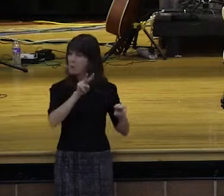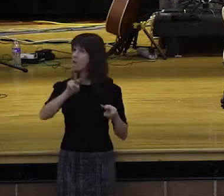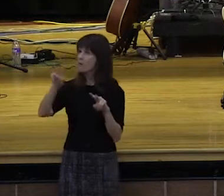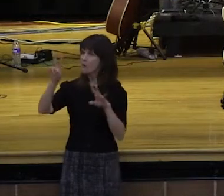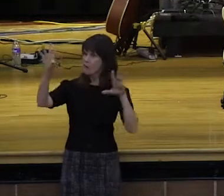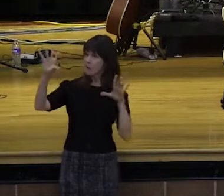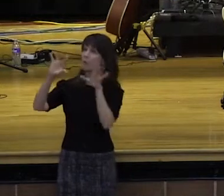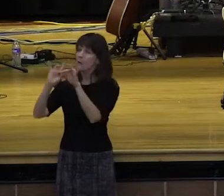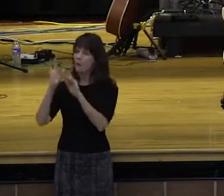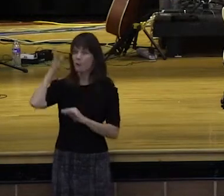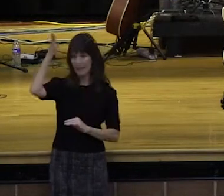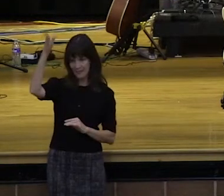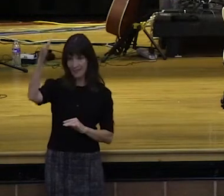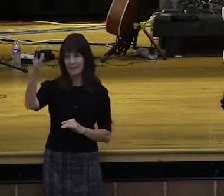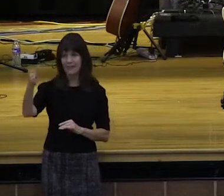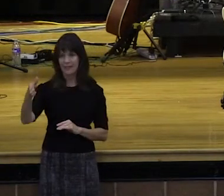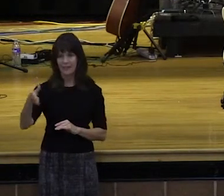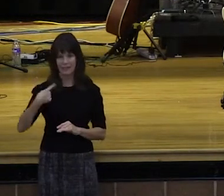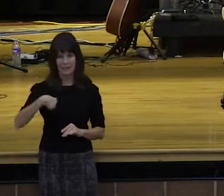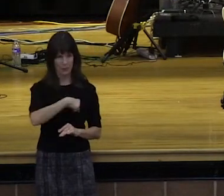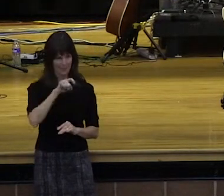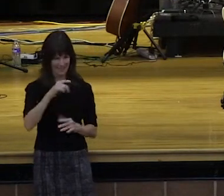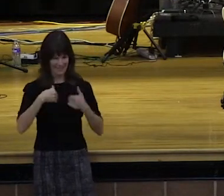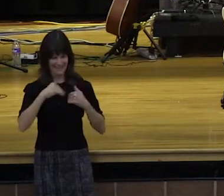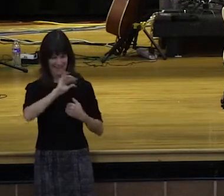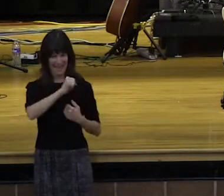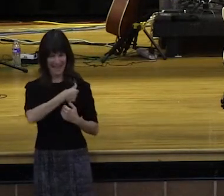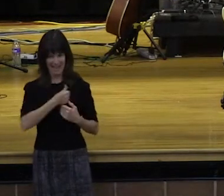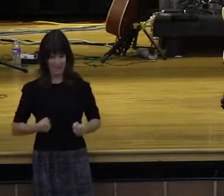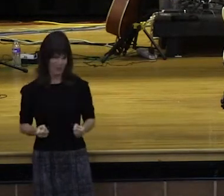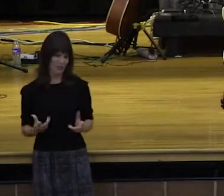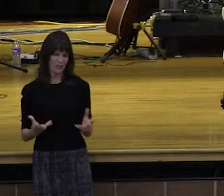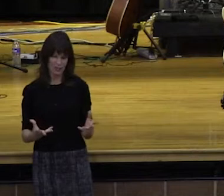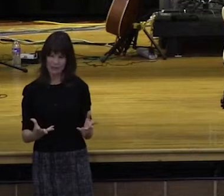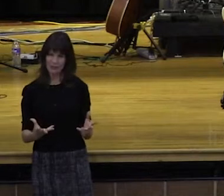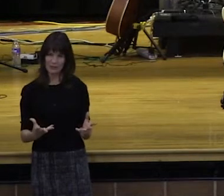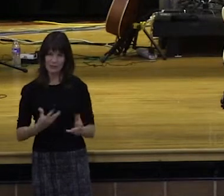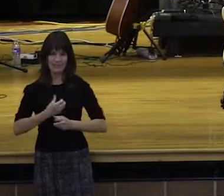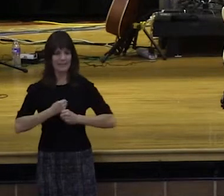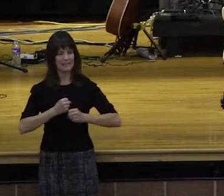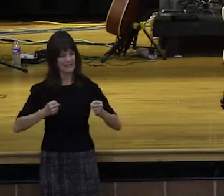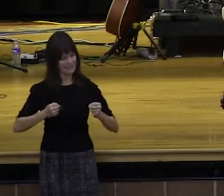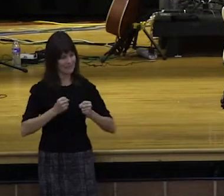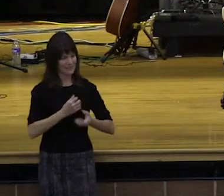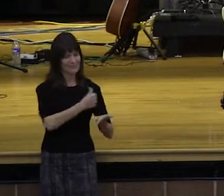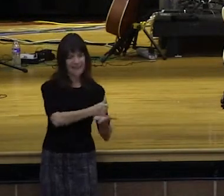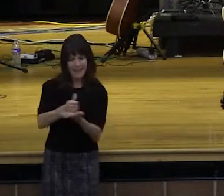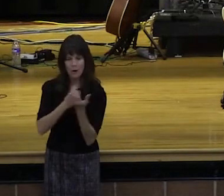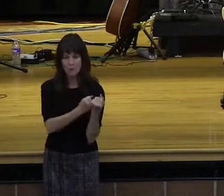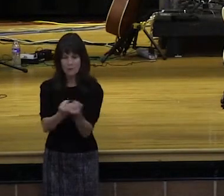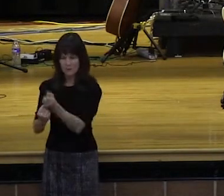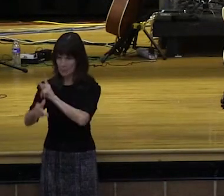Why? So we bring praise to God. Proverbs 3.9 says this. It says, Honor the Lord with your